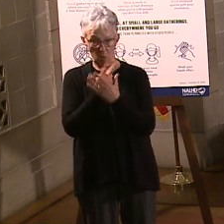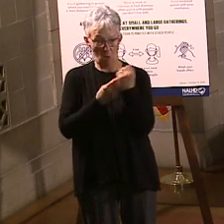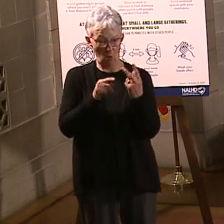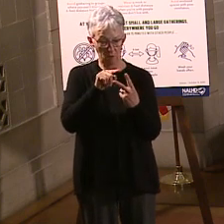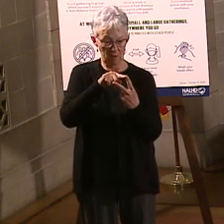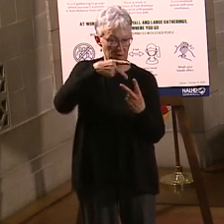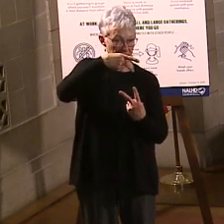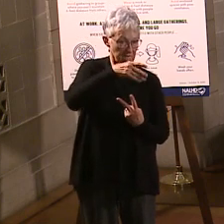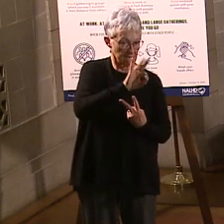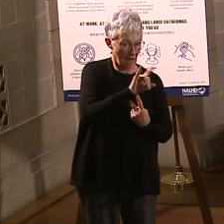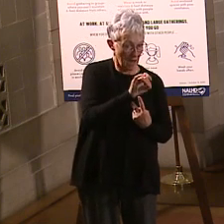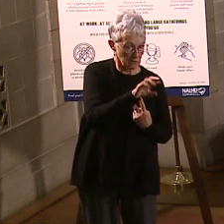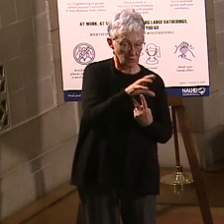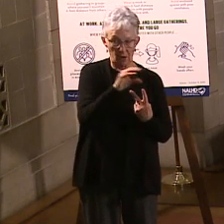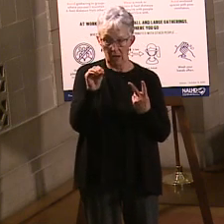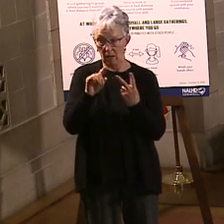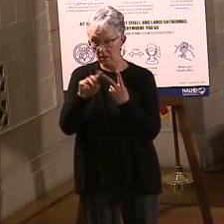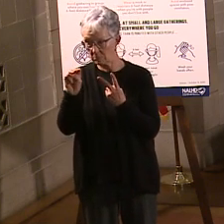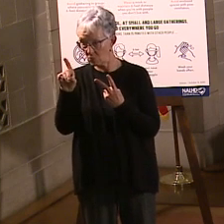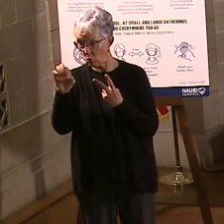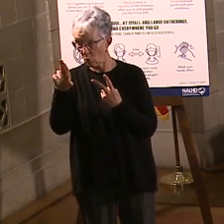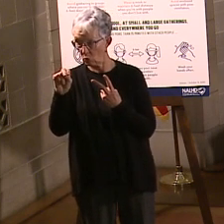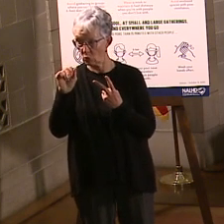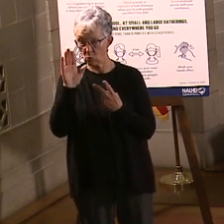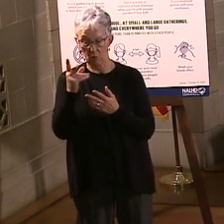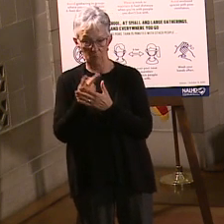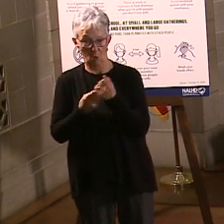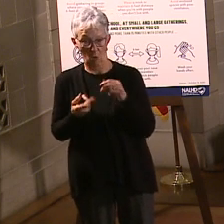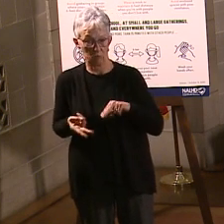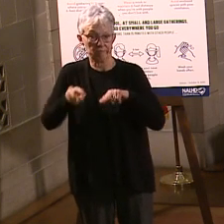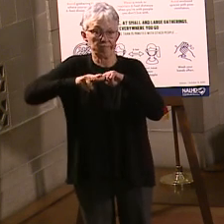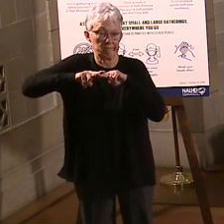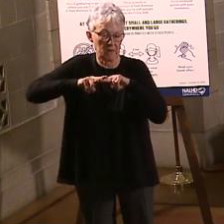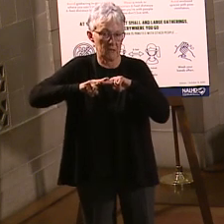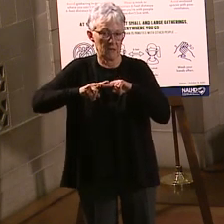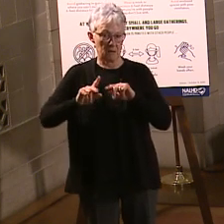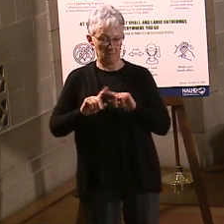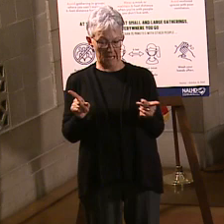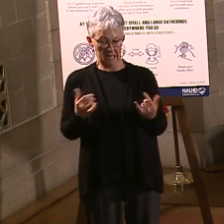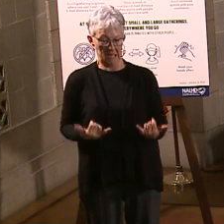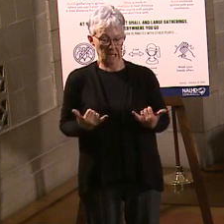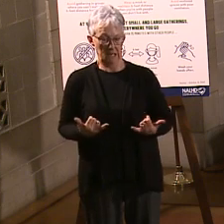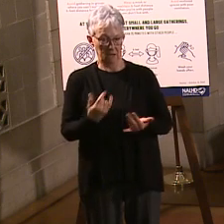it's just going to be Moderna. This week, we're just shy of that 16% increase.